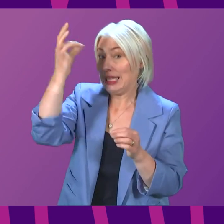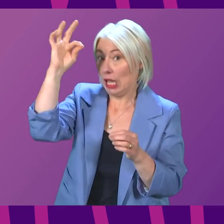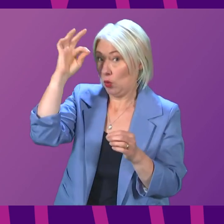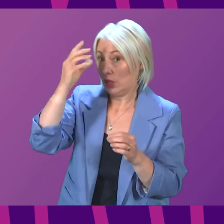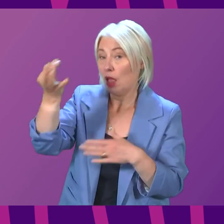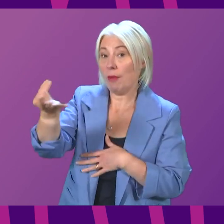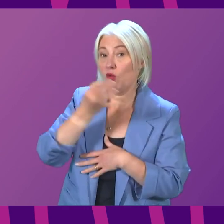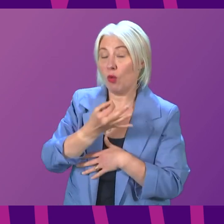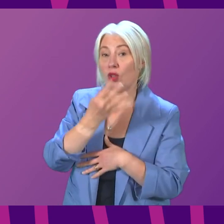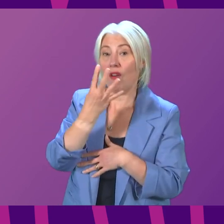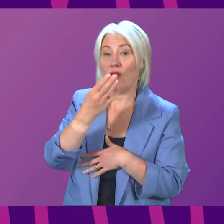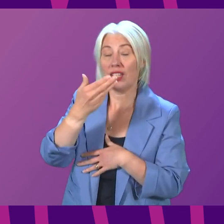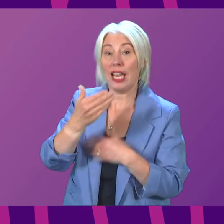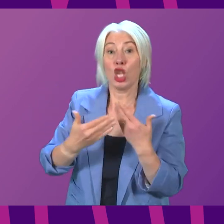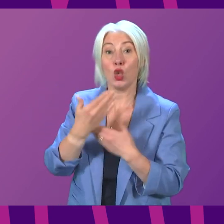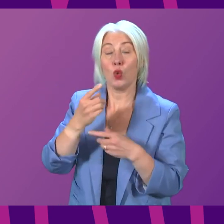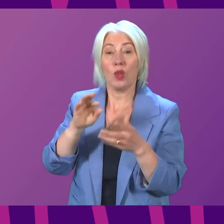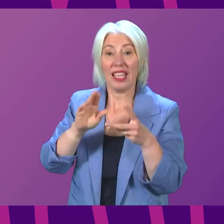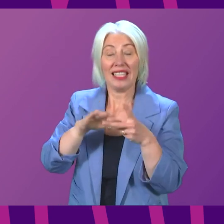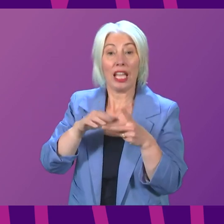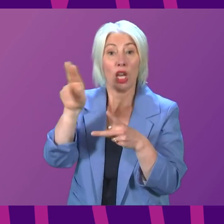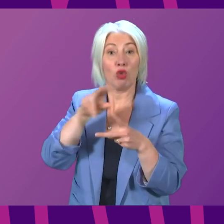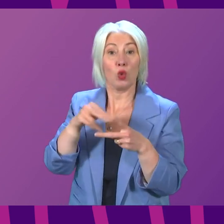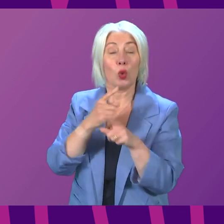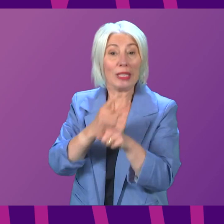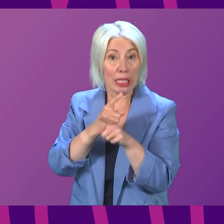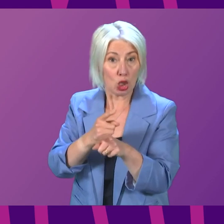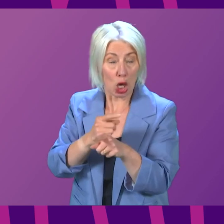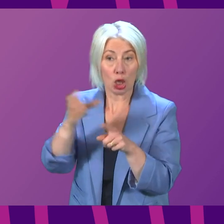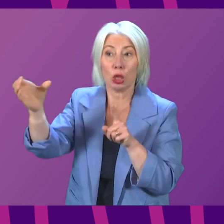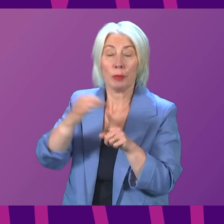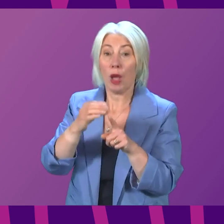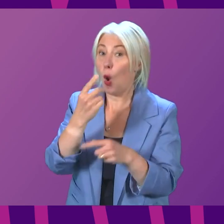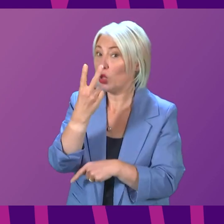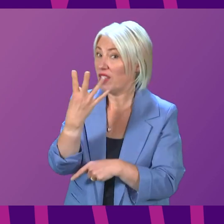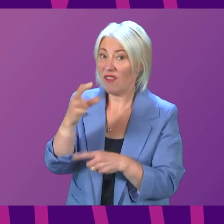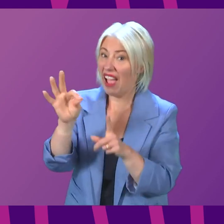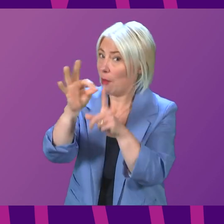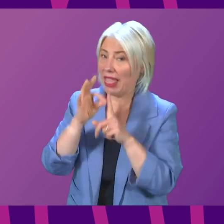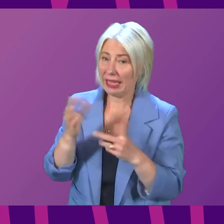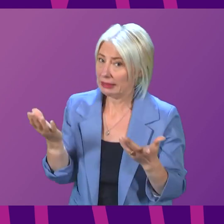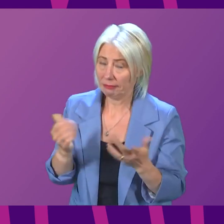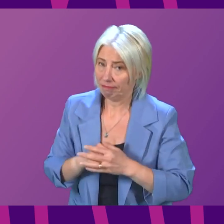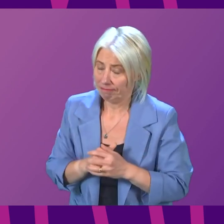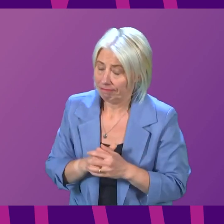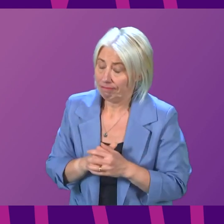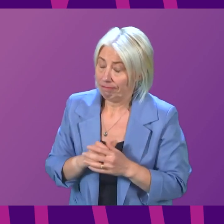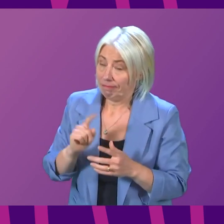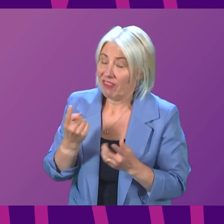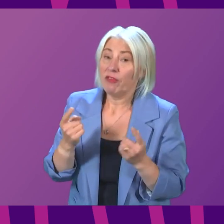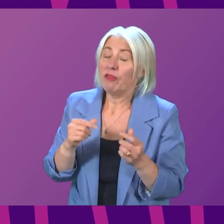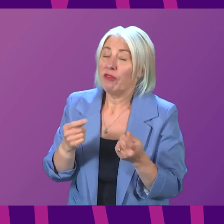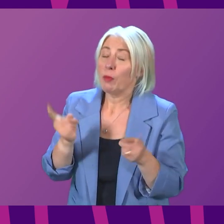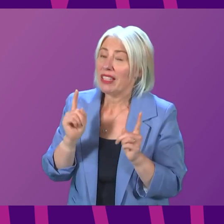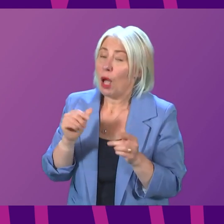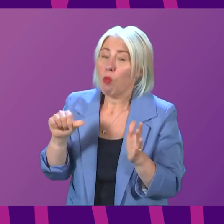49 new secondary school teachers to start in August, but have secured only 25. First Minister, there is a problem up and